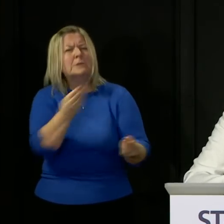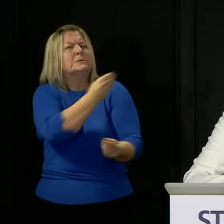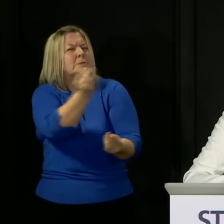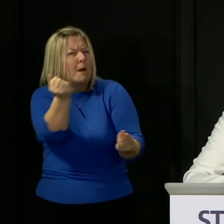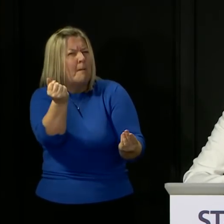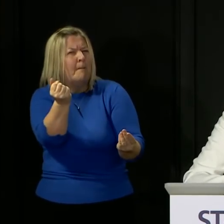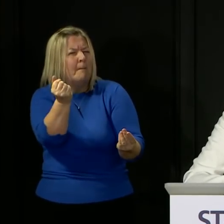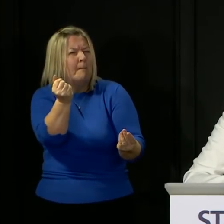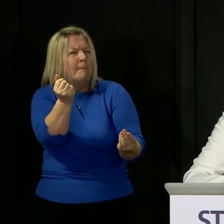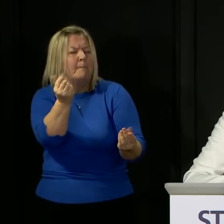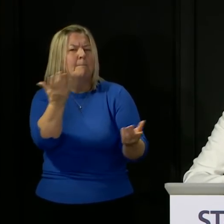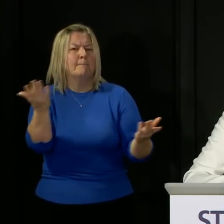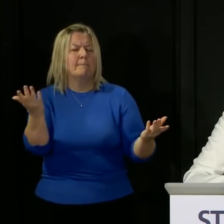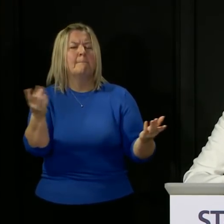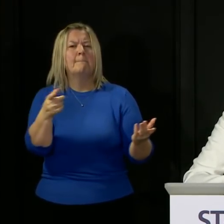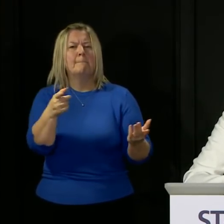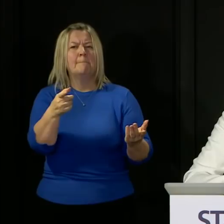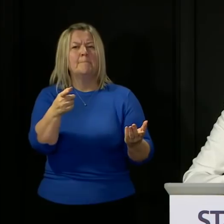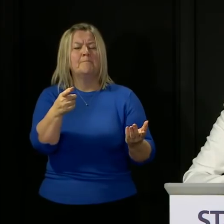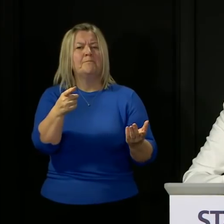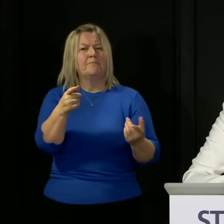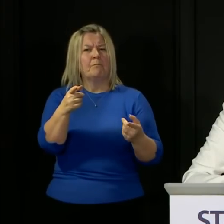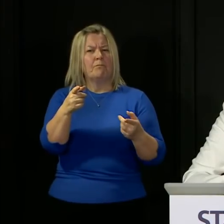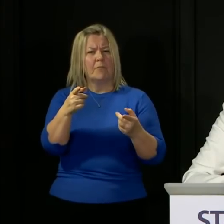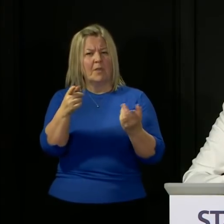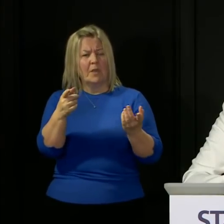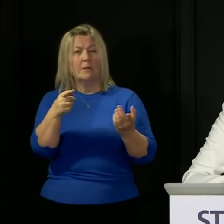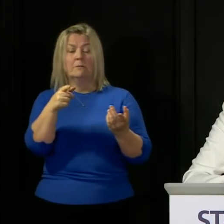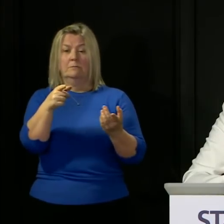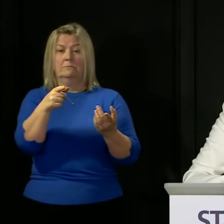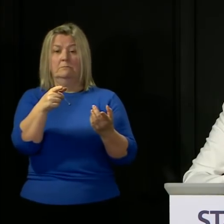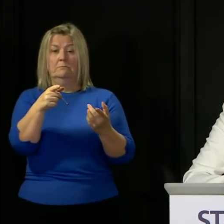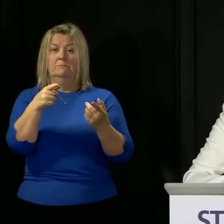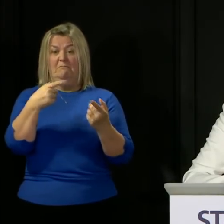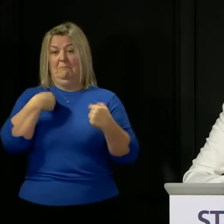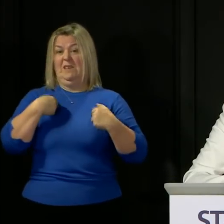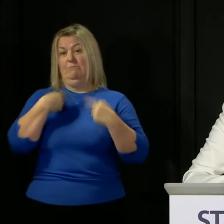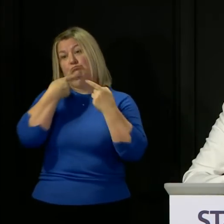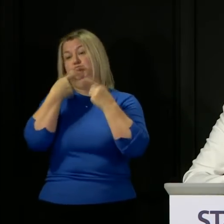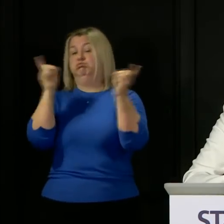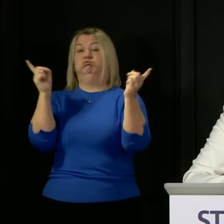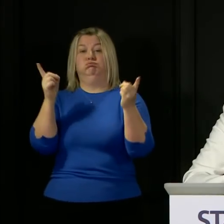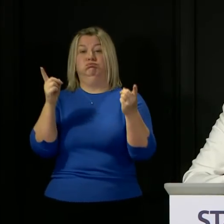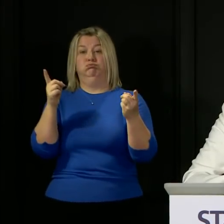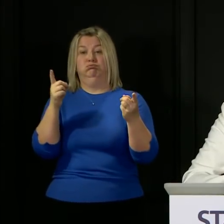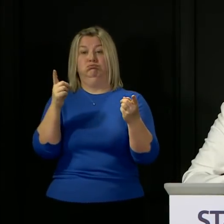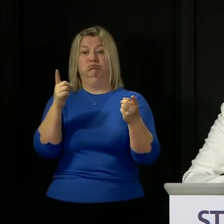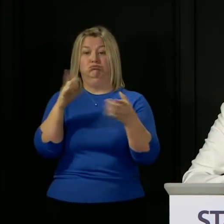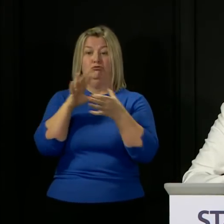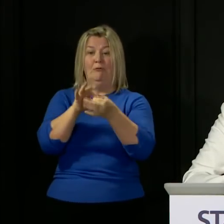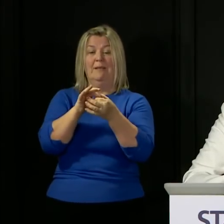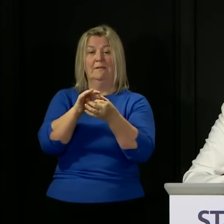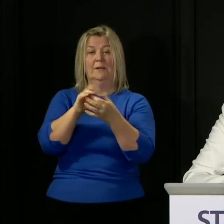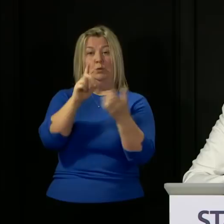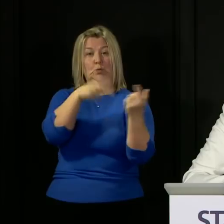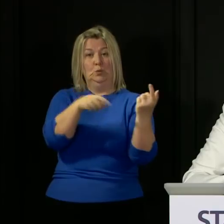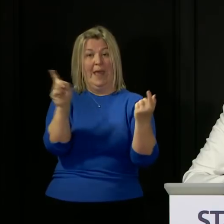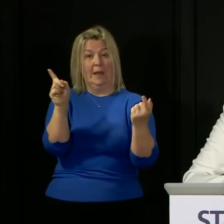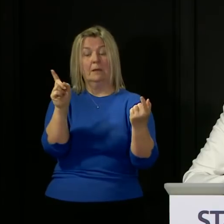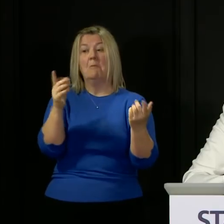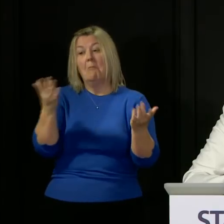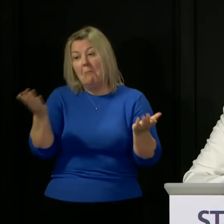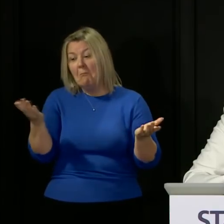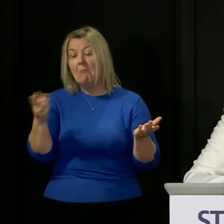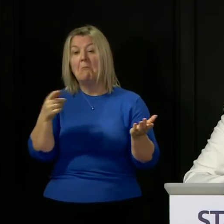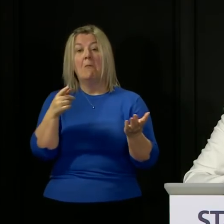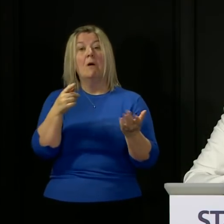the decisions around public notification I've on a number of occasions now set that out at a point when